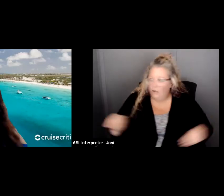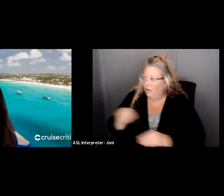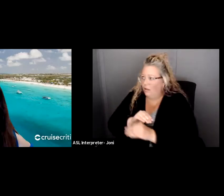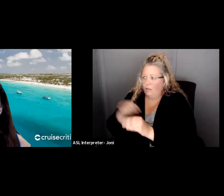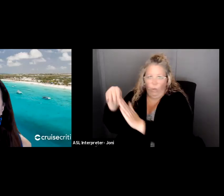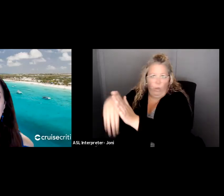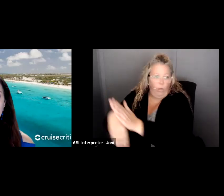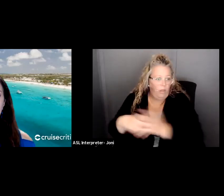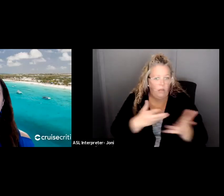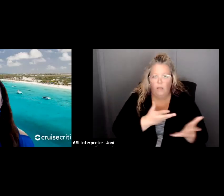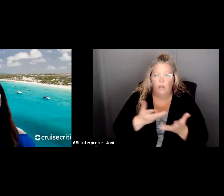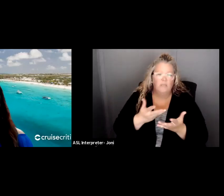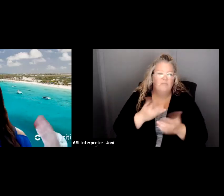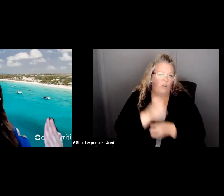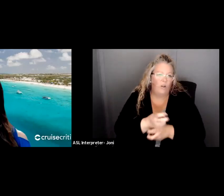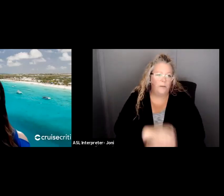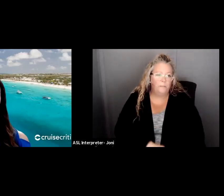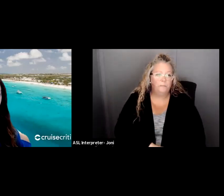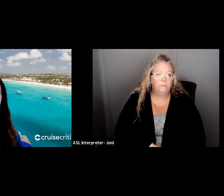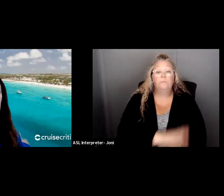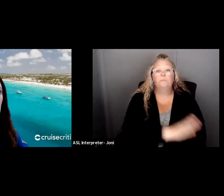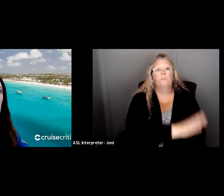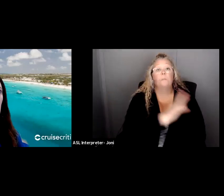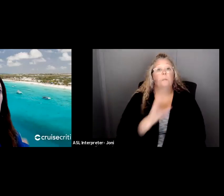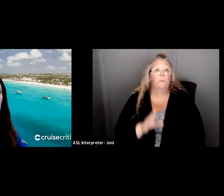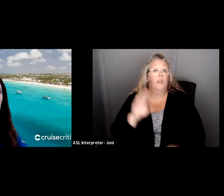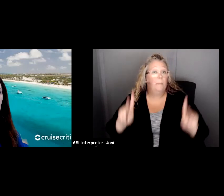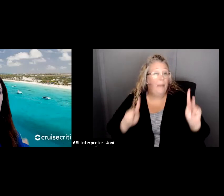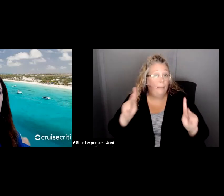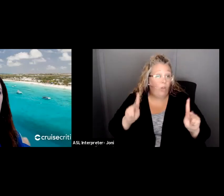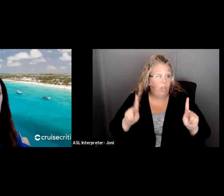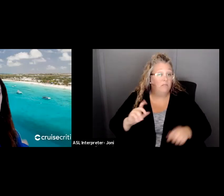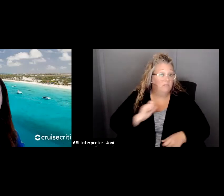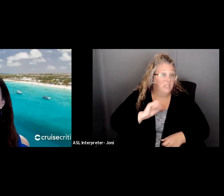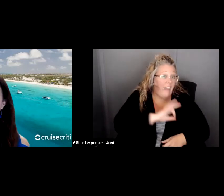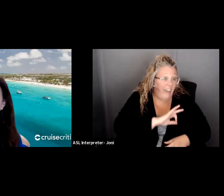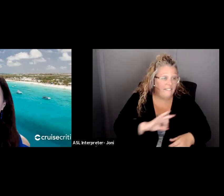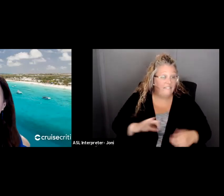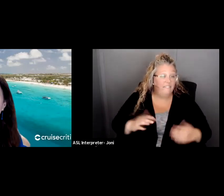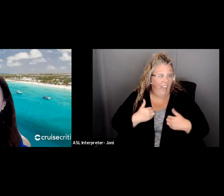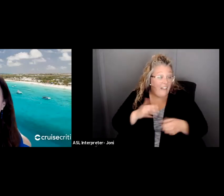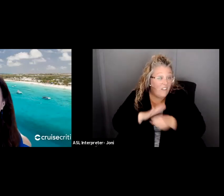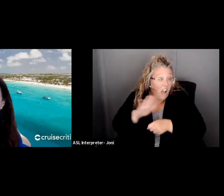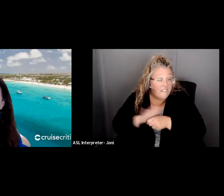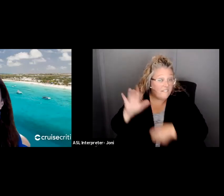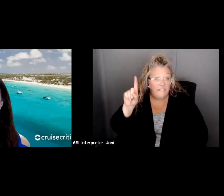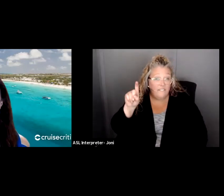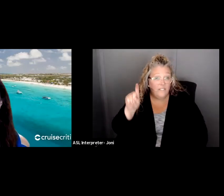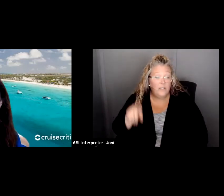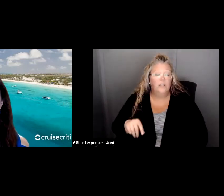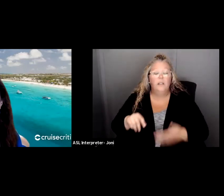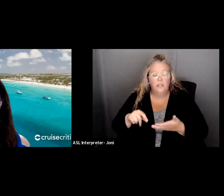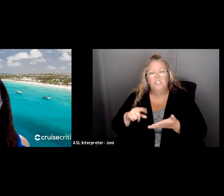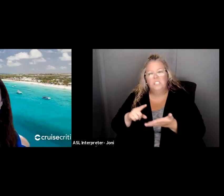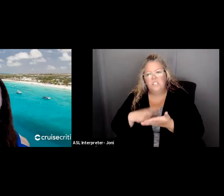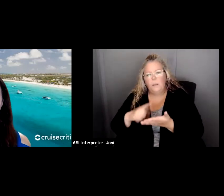thing is people. Do we have the people to do this? This is a lot of the times the money is really clear on if people have the